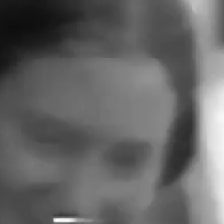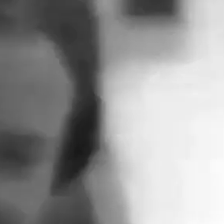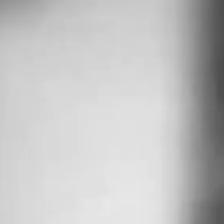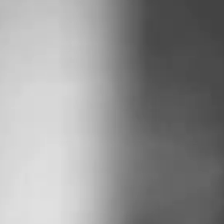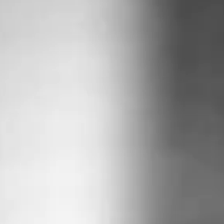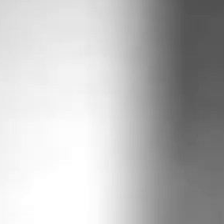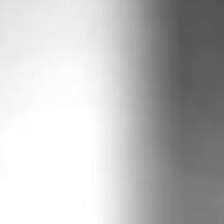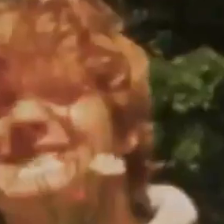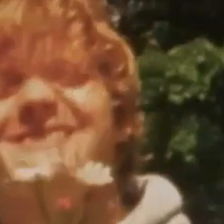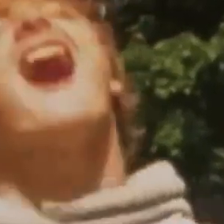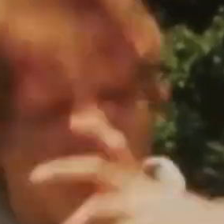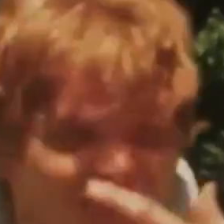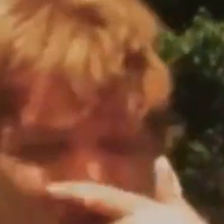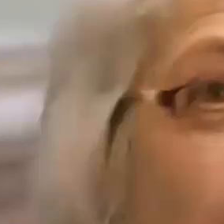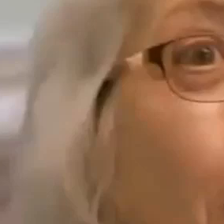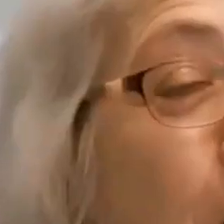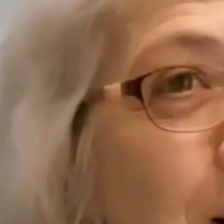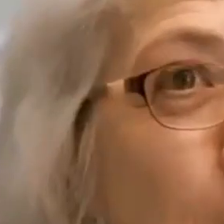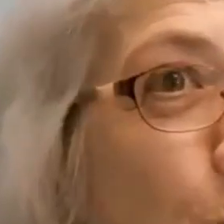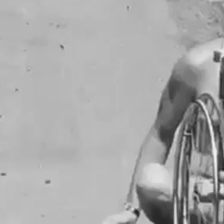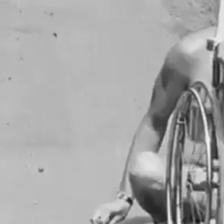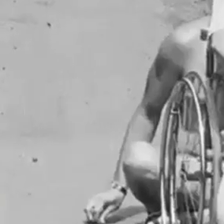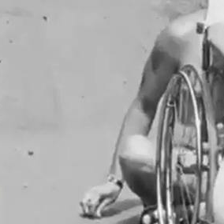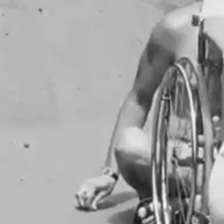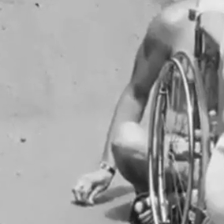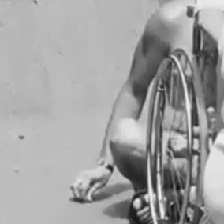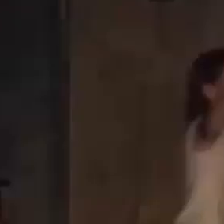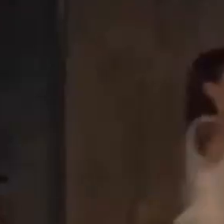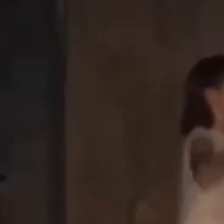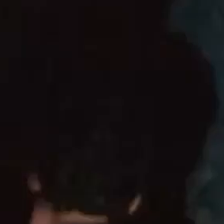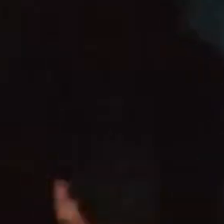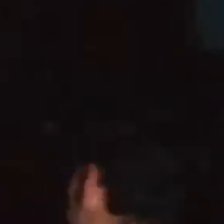Come to Camp Gen Ed and find yourself. There I was. I was at Woodstock.